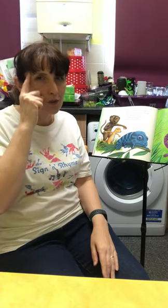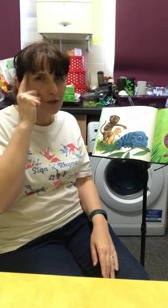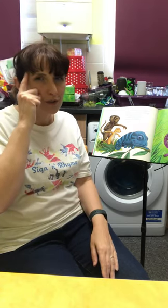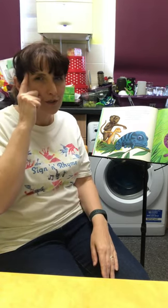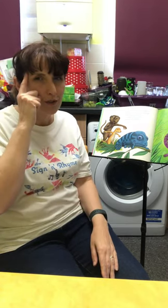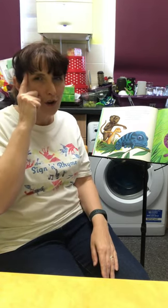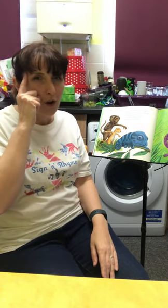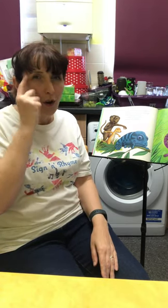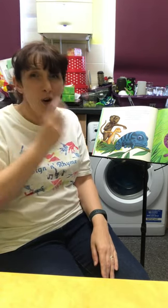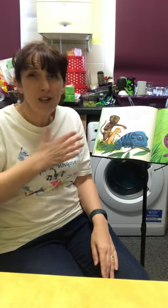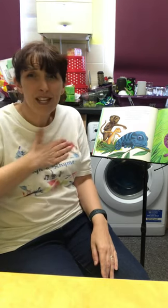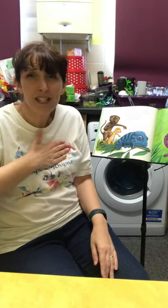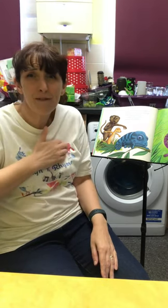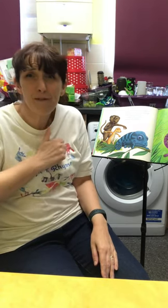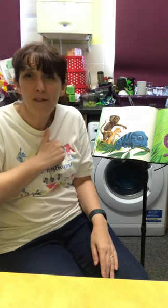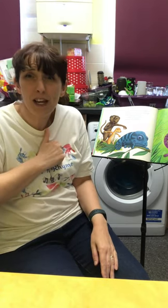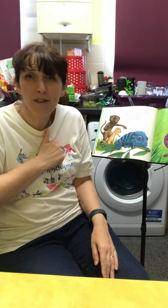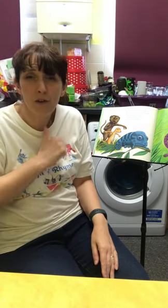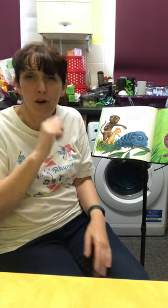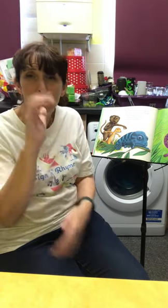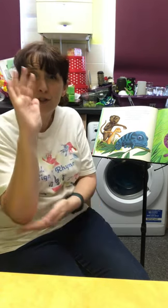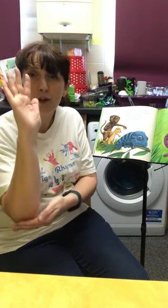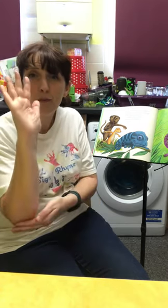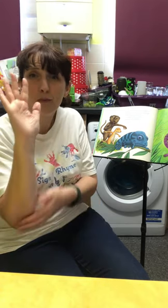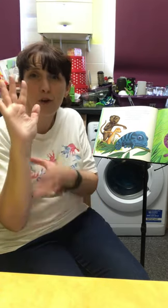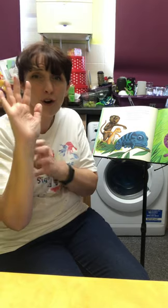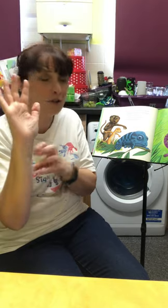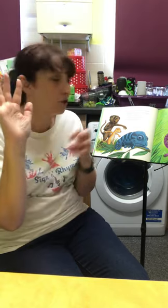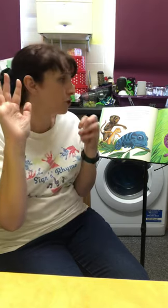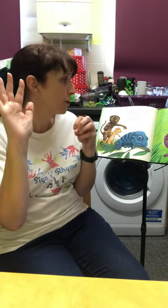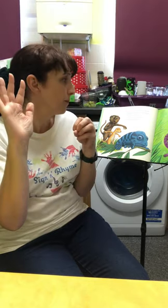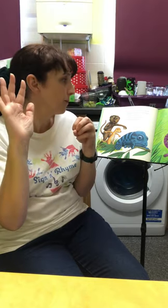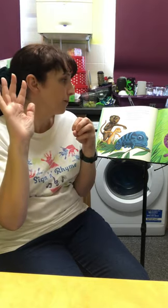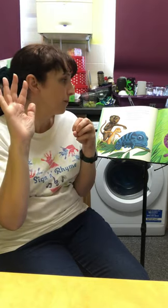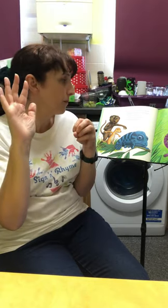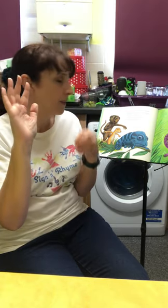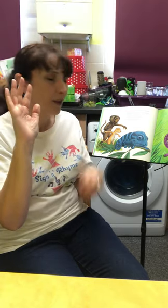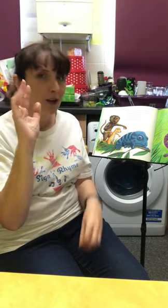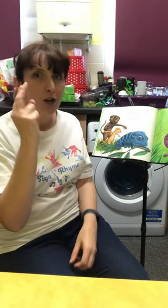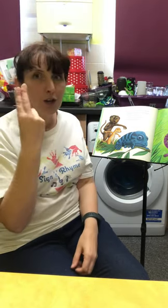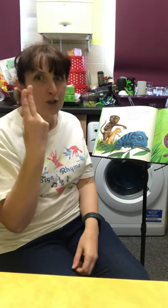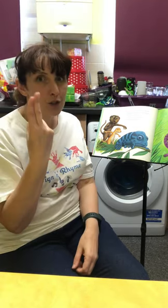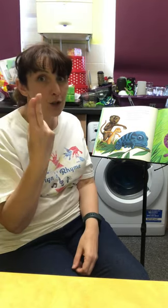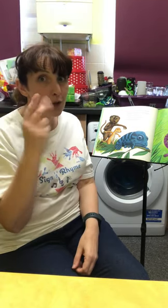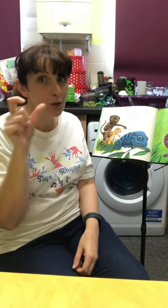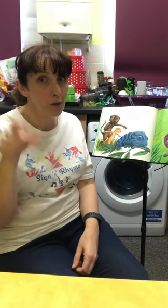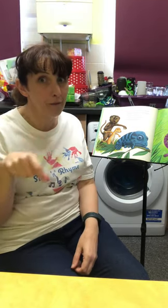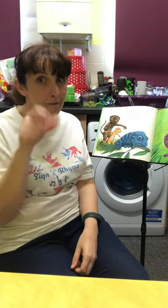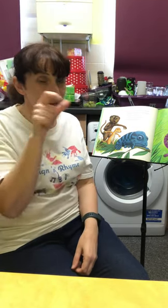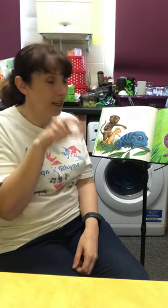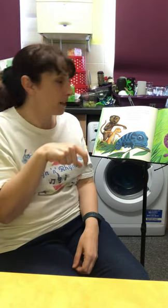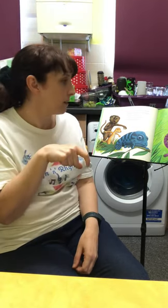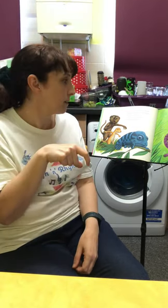on his favourite branch. Two figures